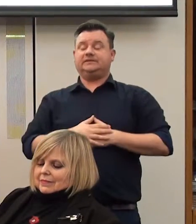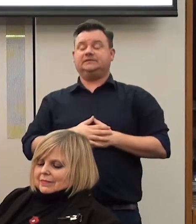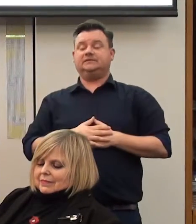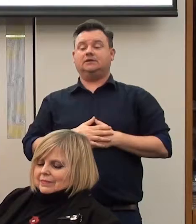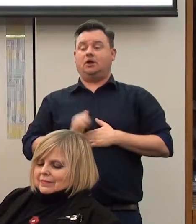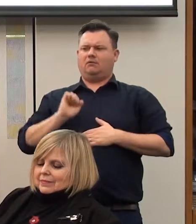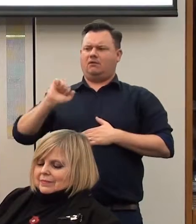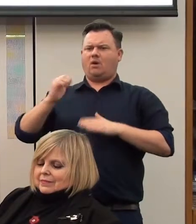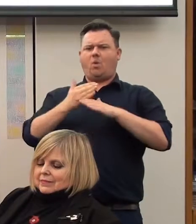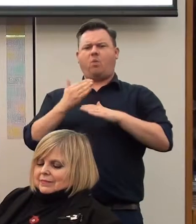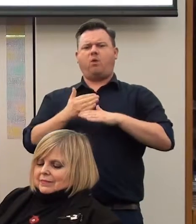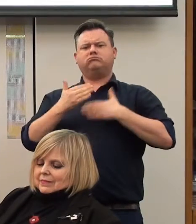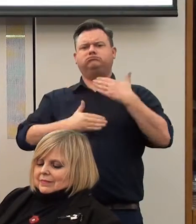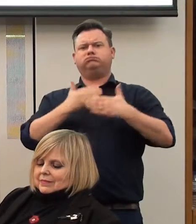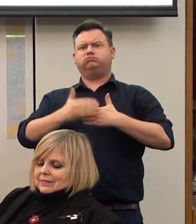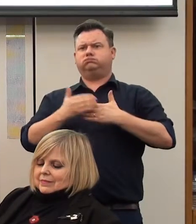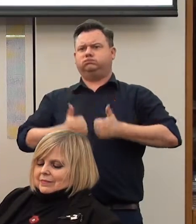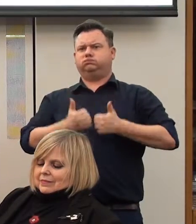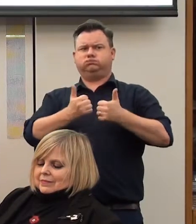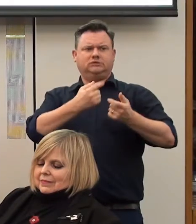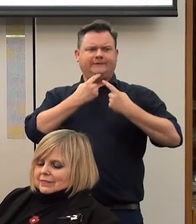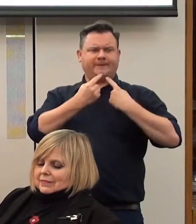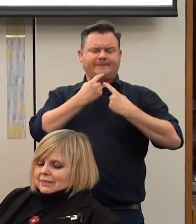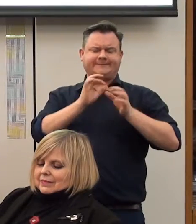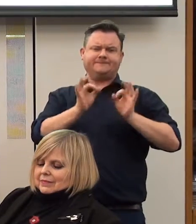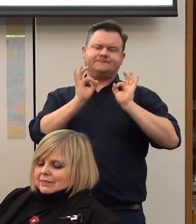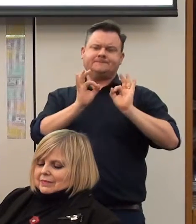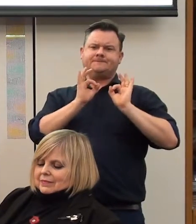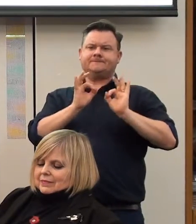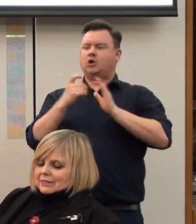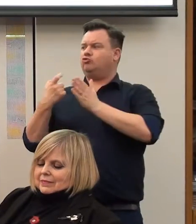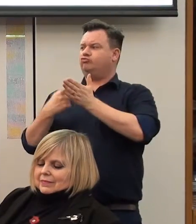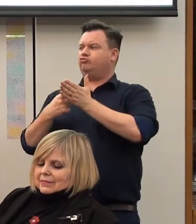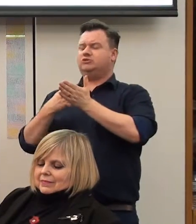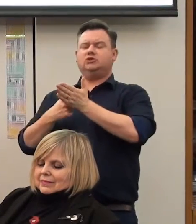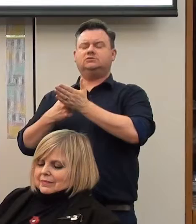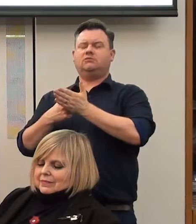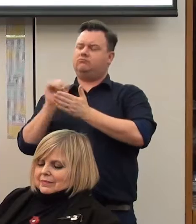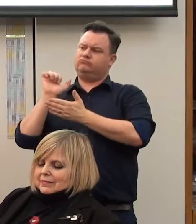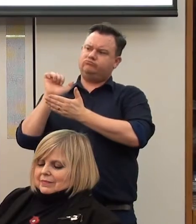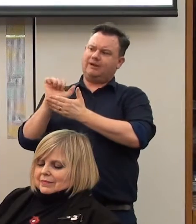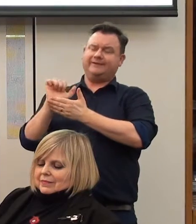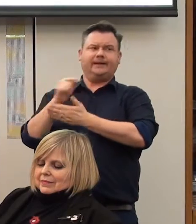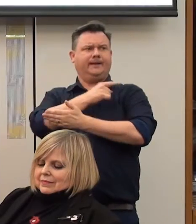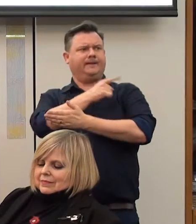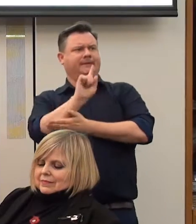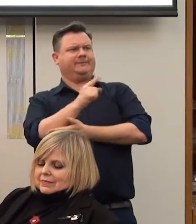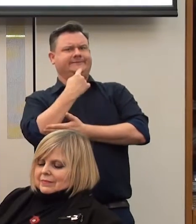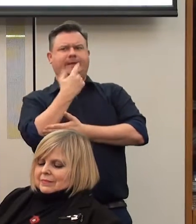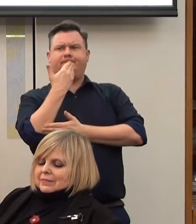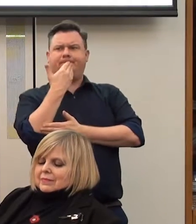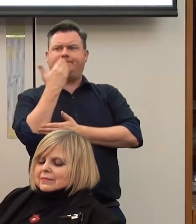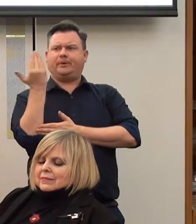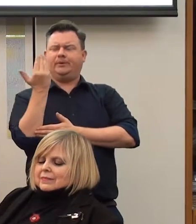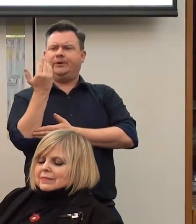The work that they are doing is really good. The resources are excellent. Richard is absolutely right. When people say there aren't resources out there, they